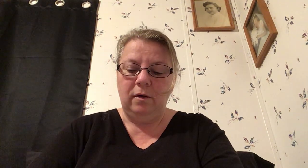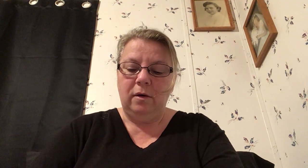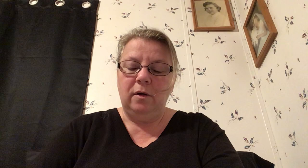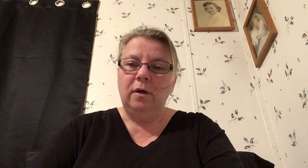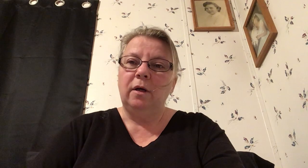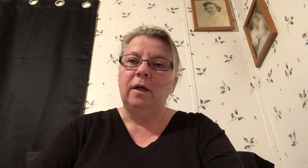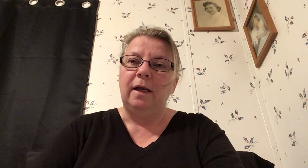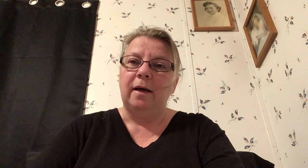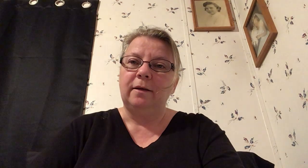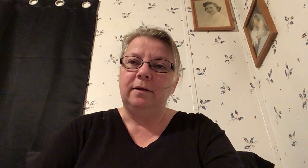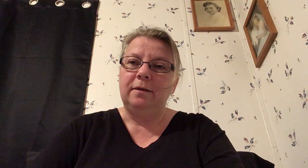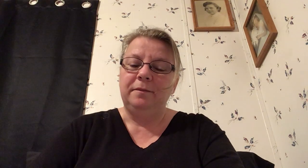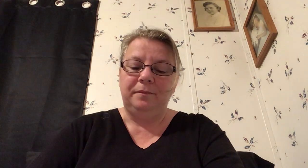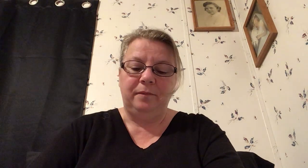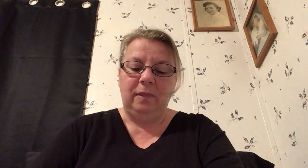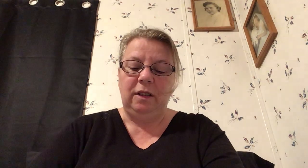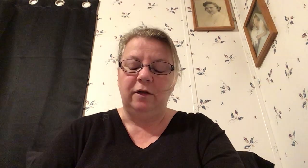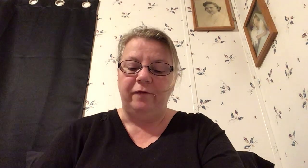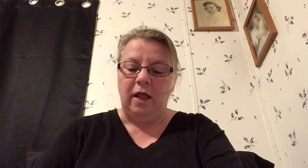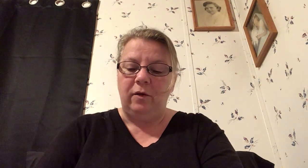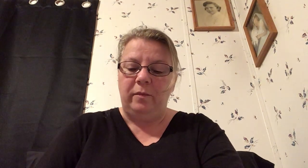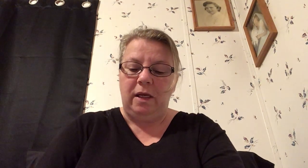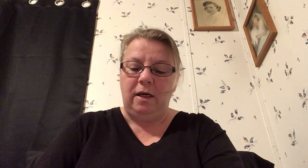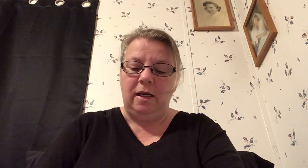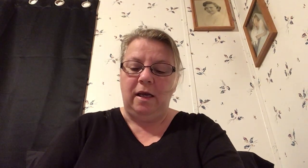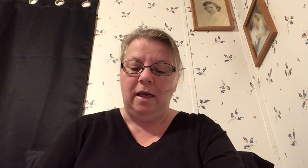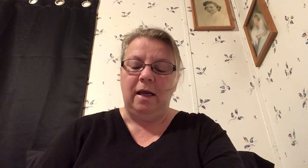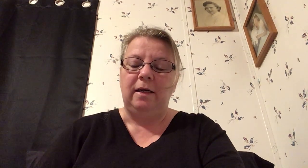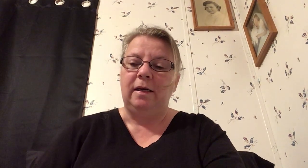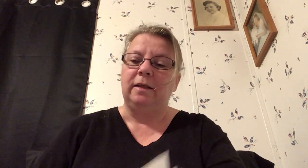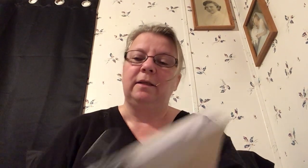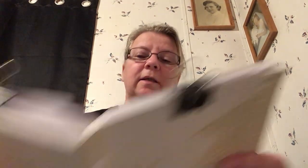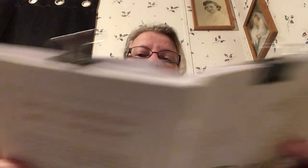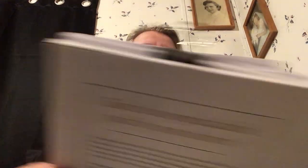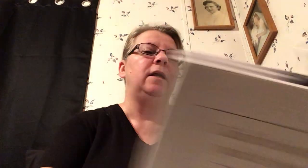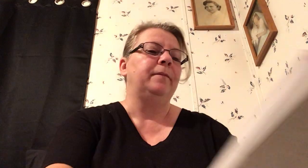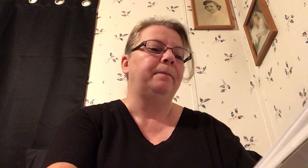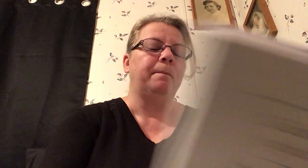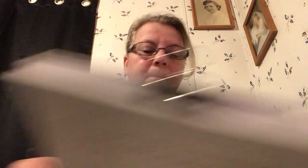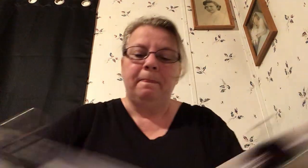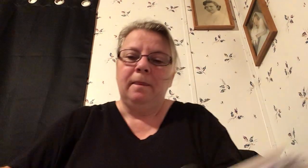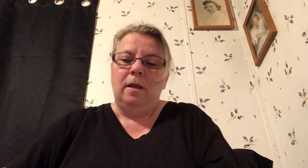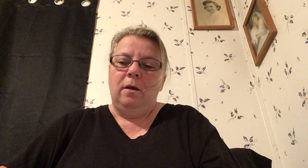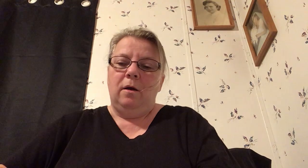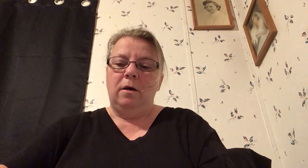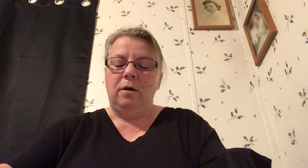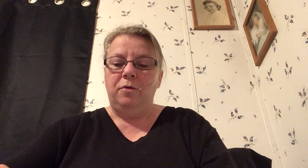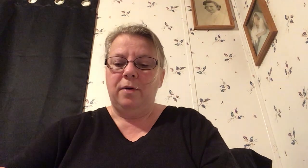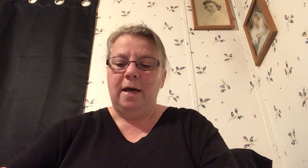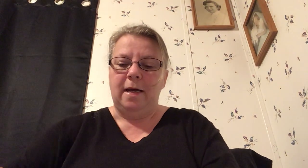connect development and destiny all right